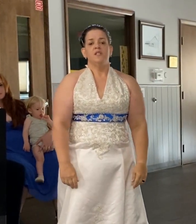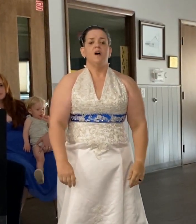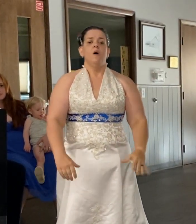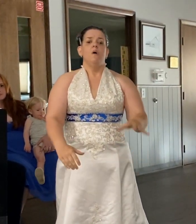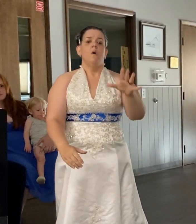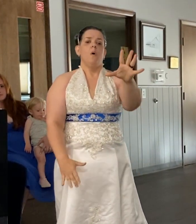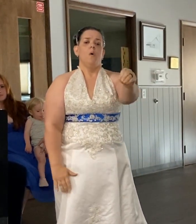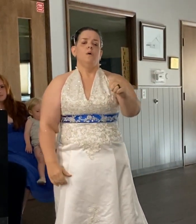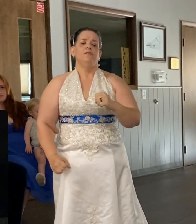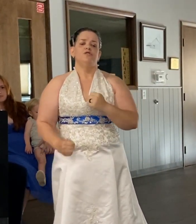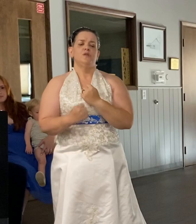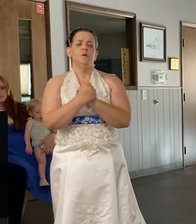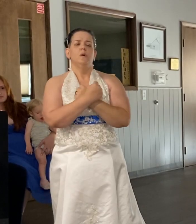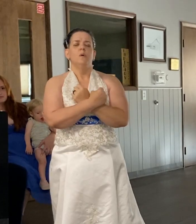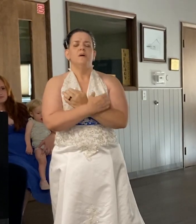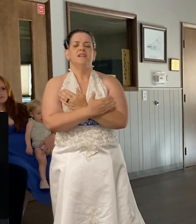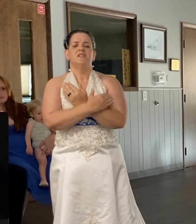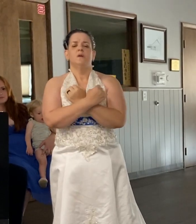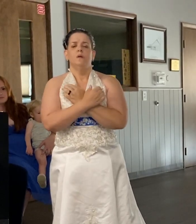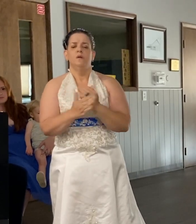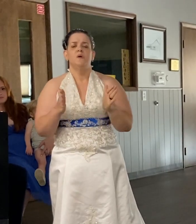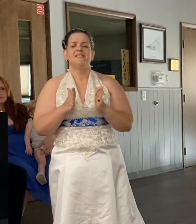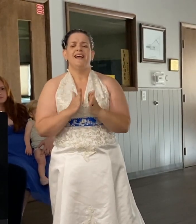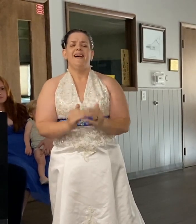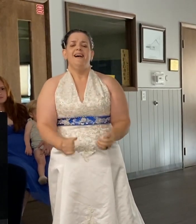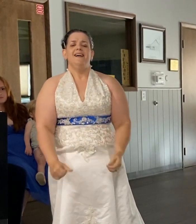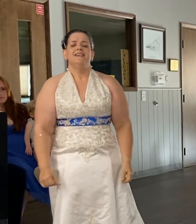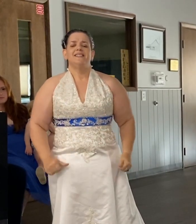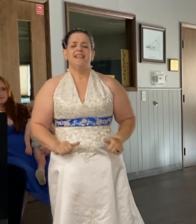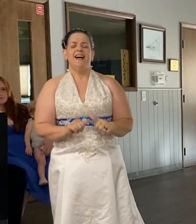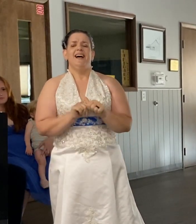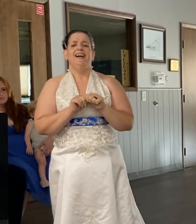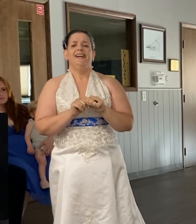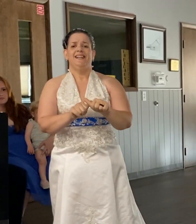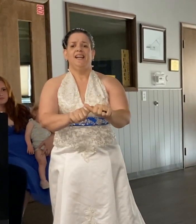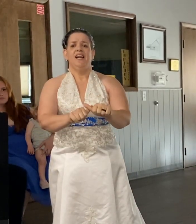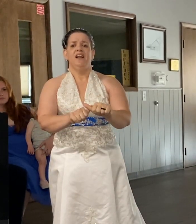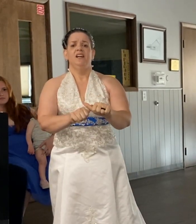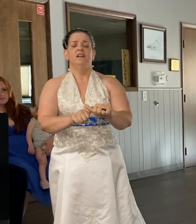I'll hold you as close as I can